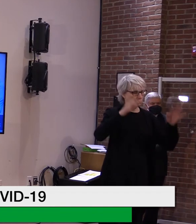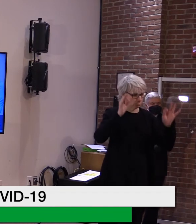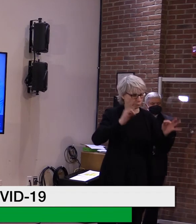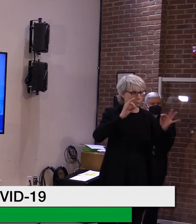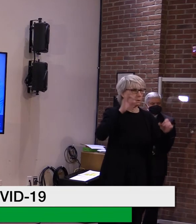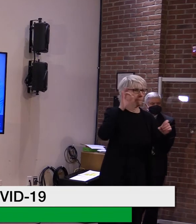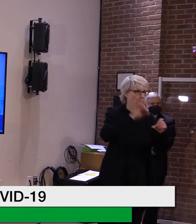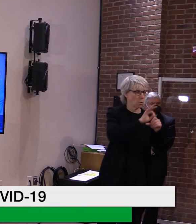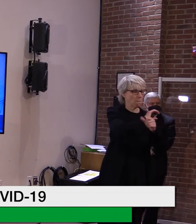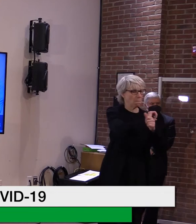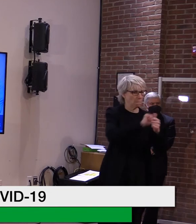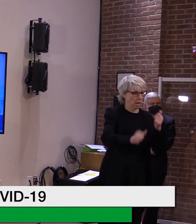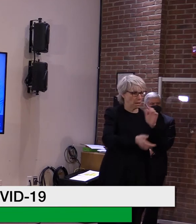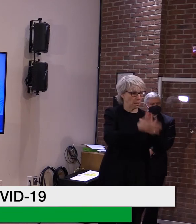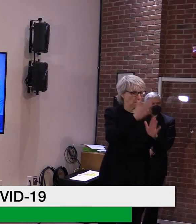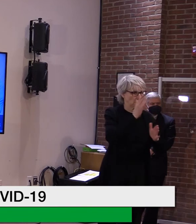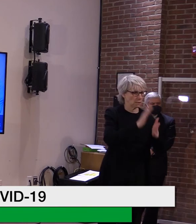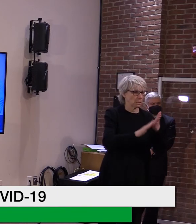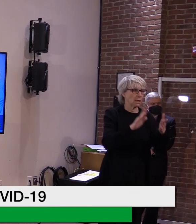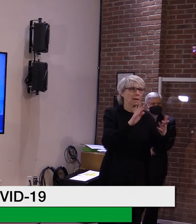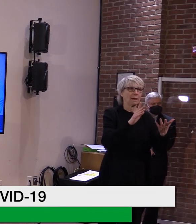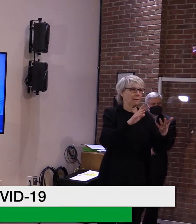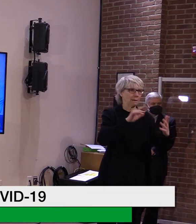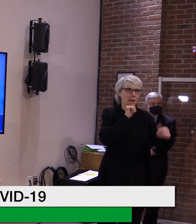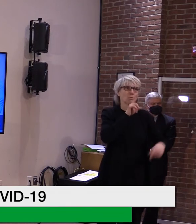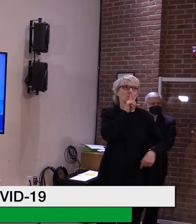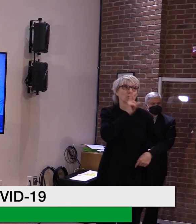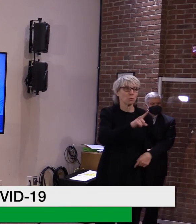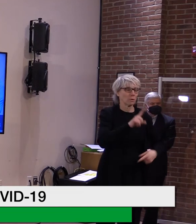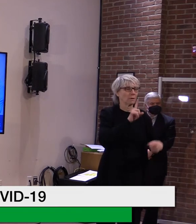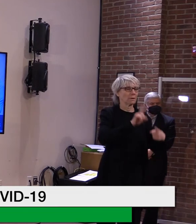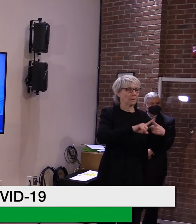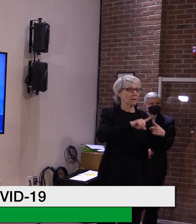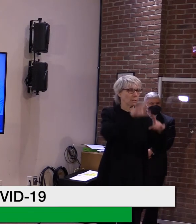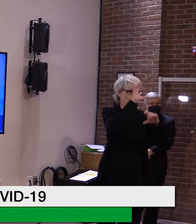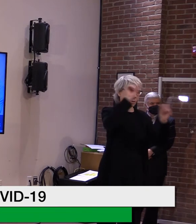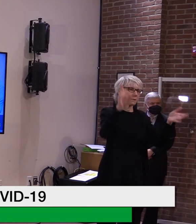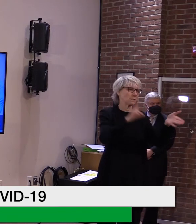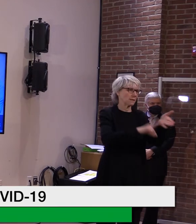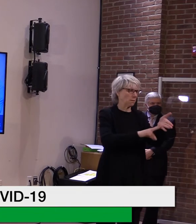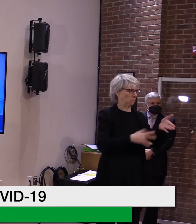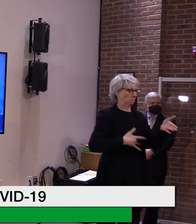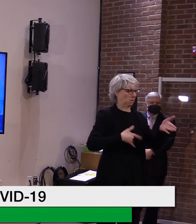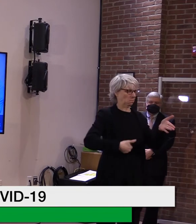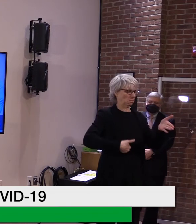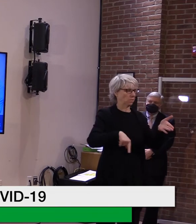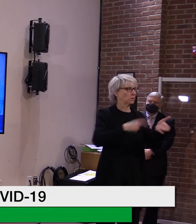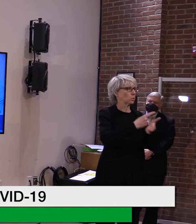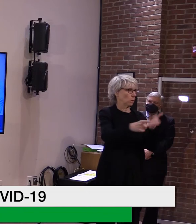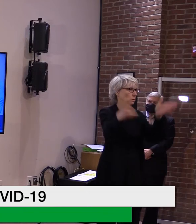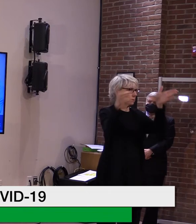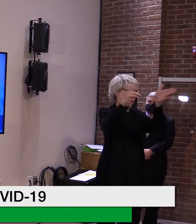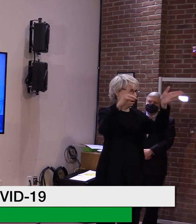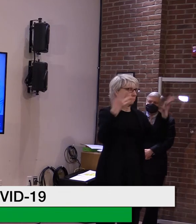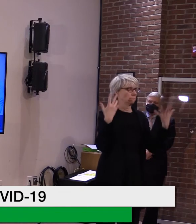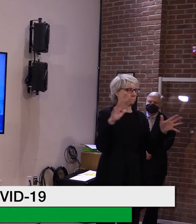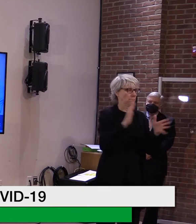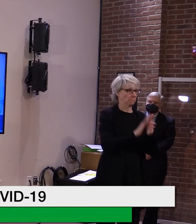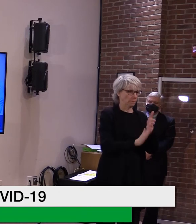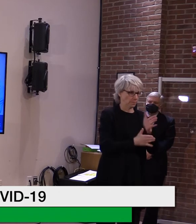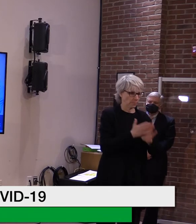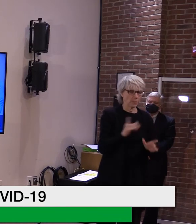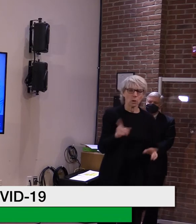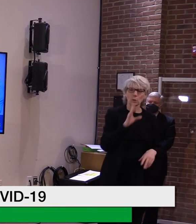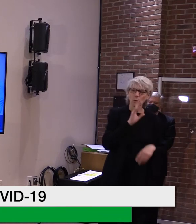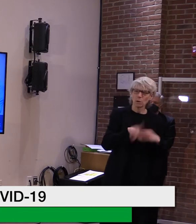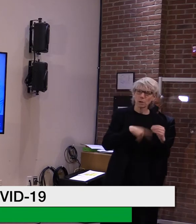will happen by the end of this week. And you've mentioned, uh, using one-time money for one-time projects and there's big kahuna items on